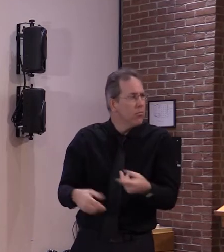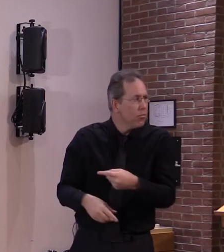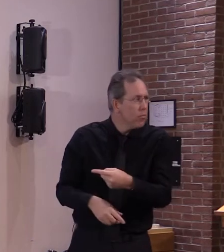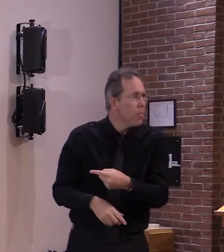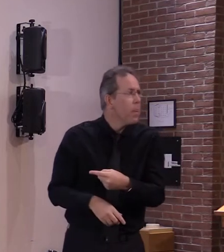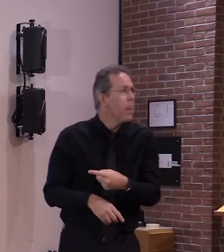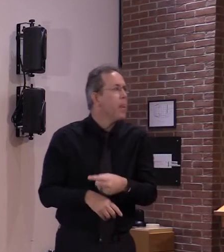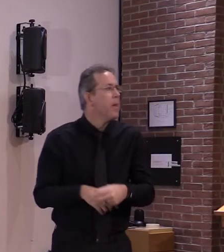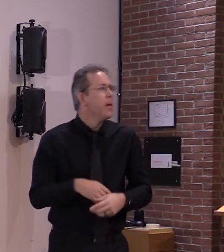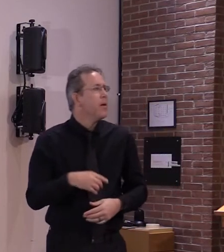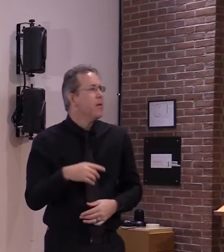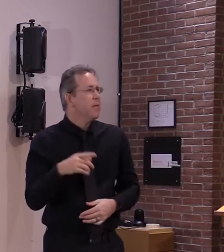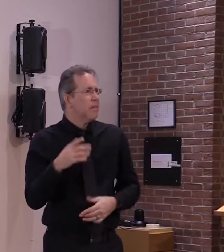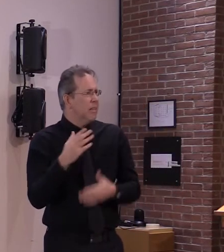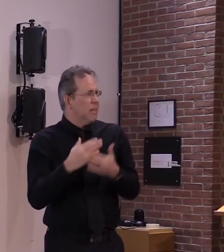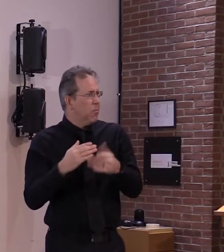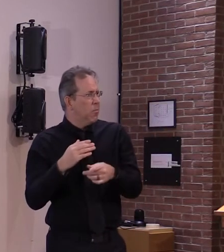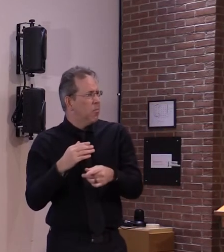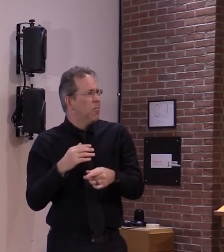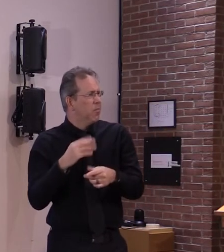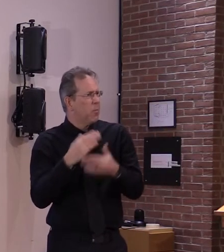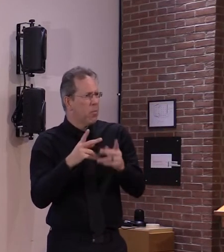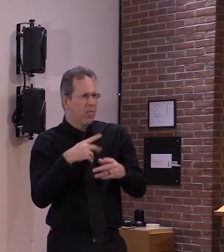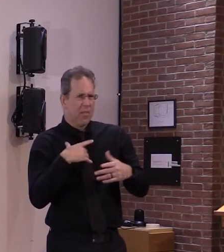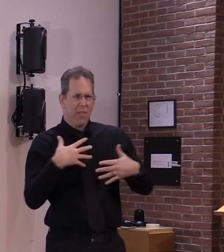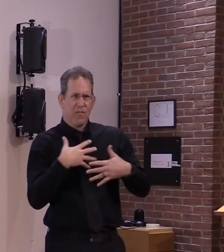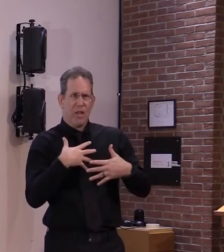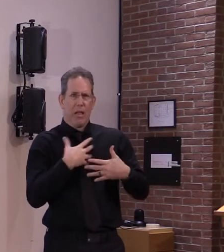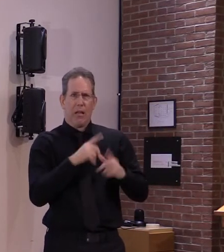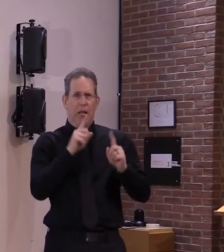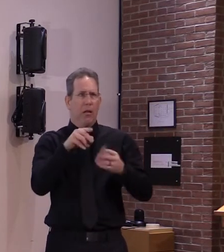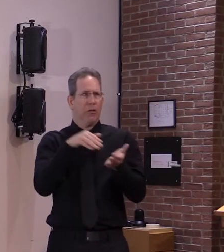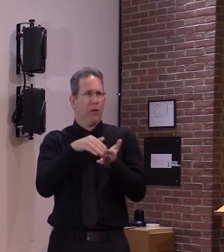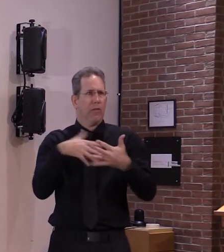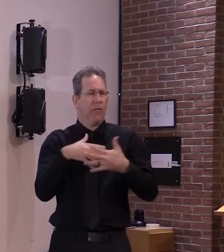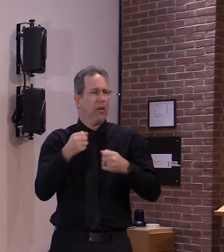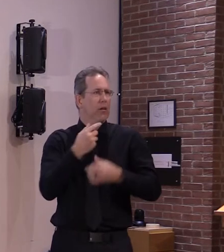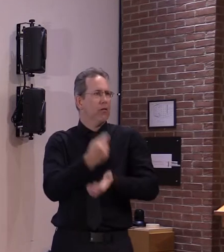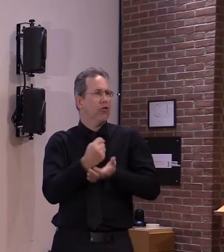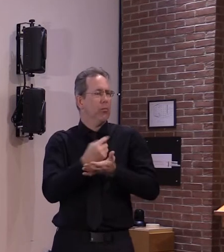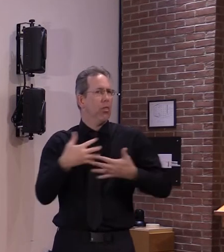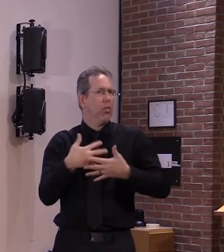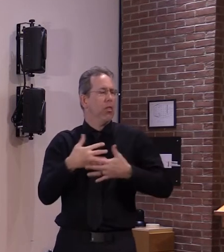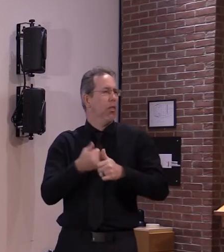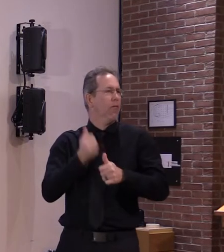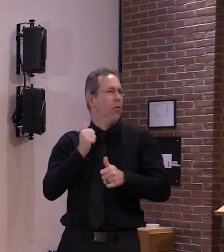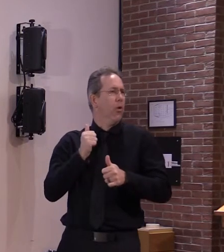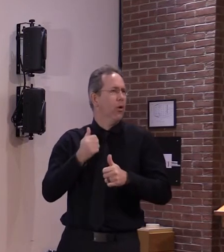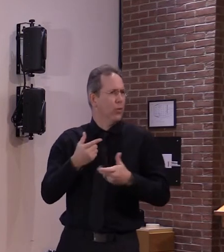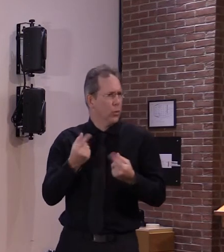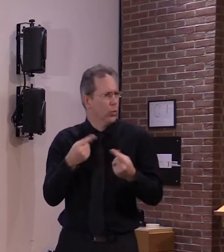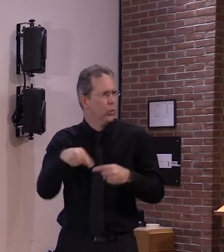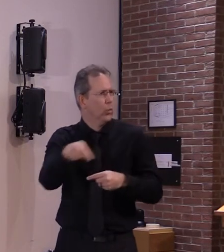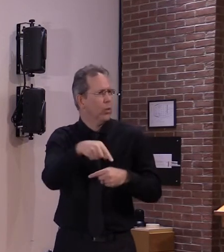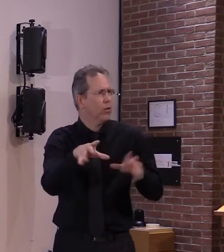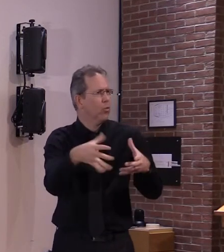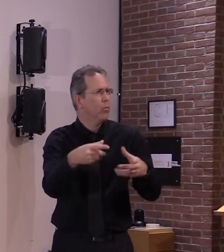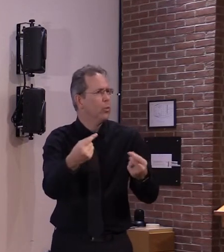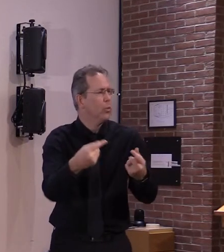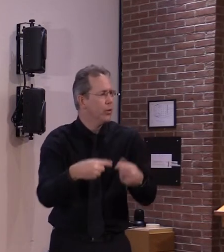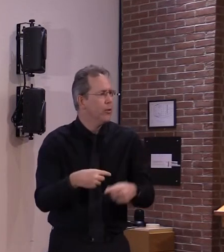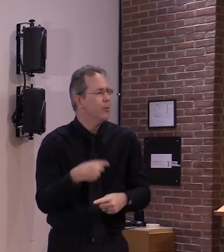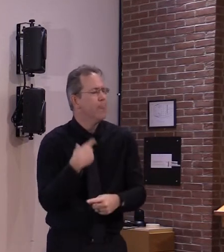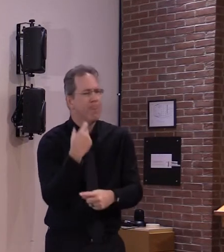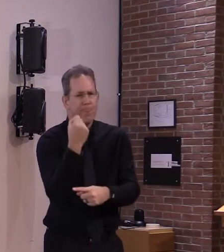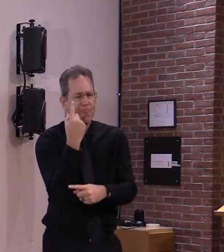and it's not just the agricultural community but those who are undocumented um will will reach out to because we want to make sure that we